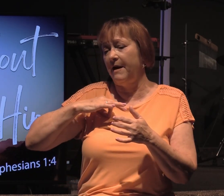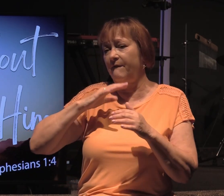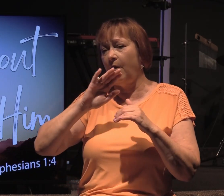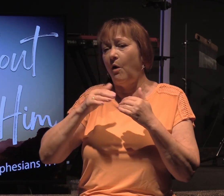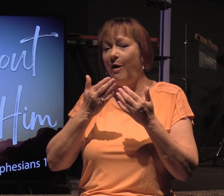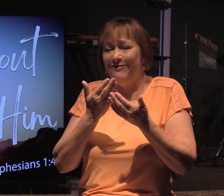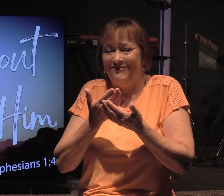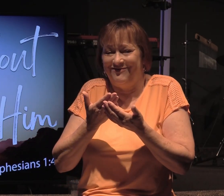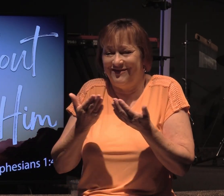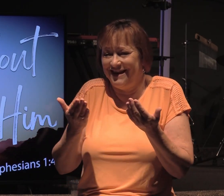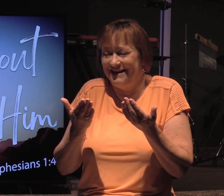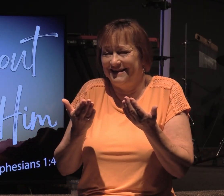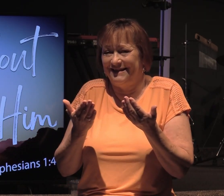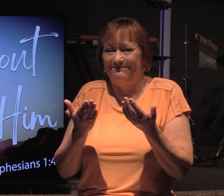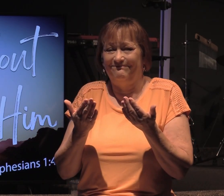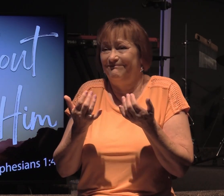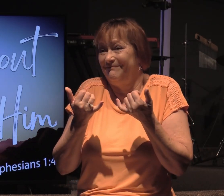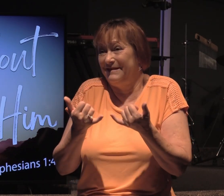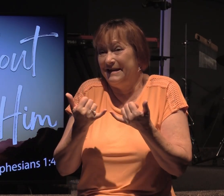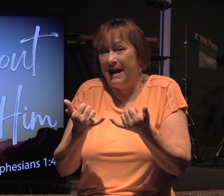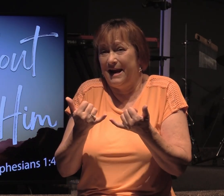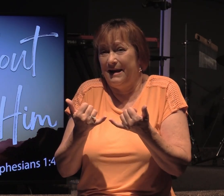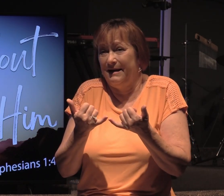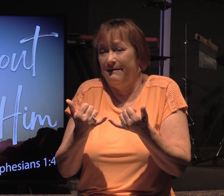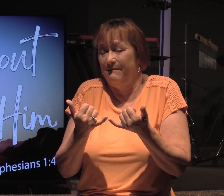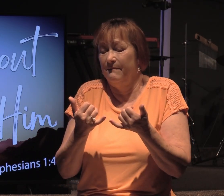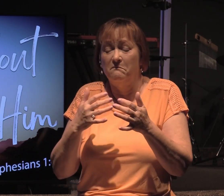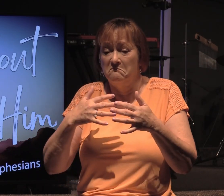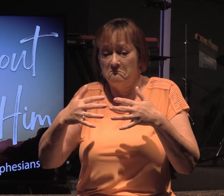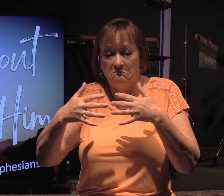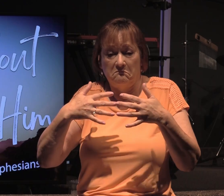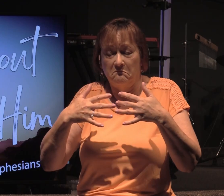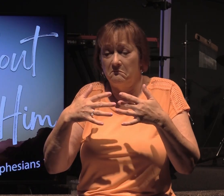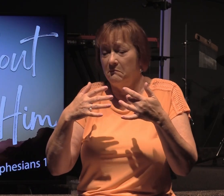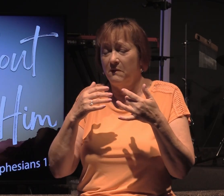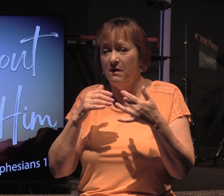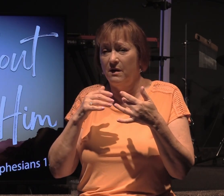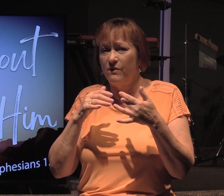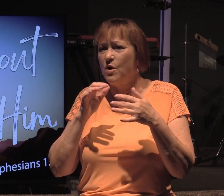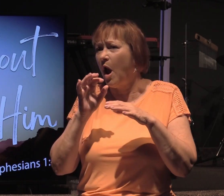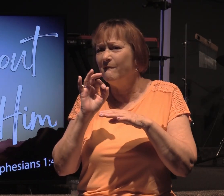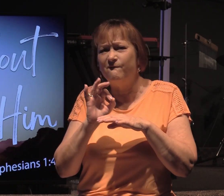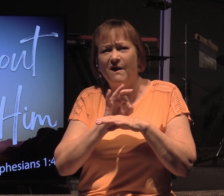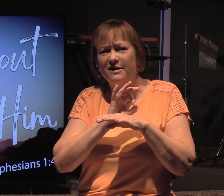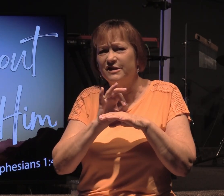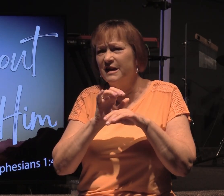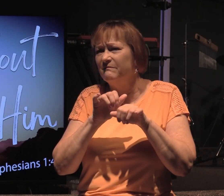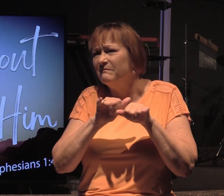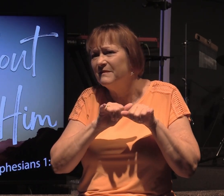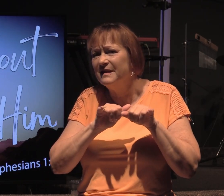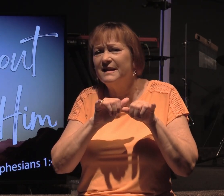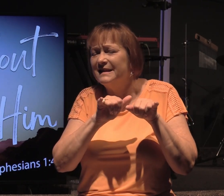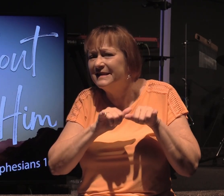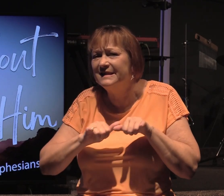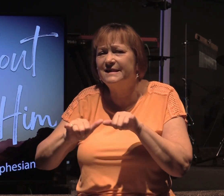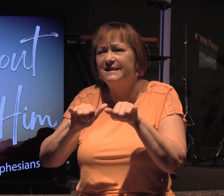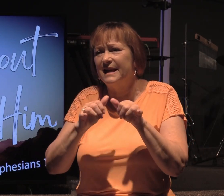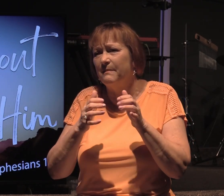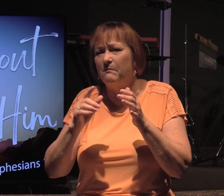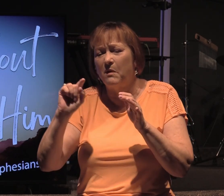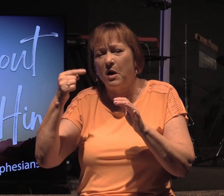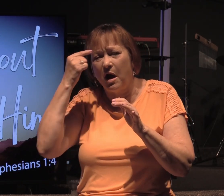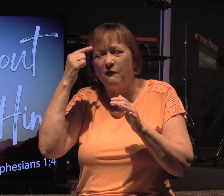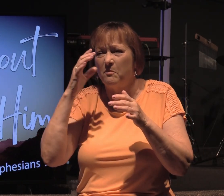all of these offices still today, even though those offices aren't functioning in the government